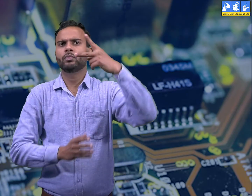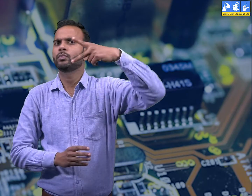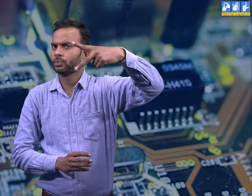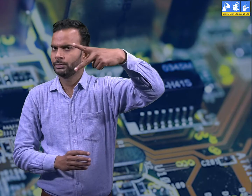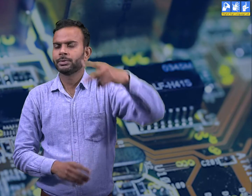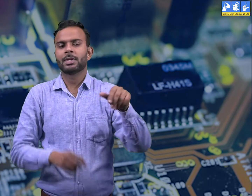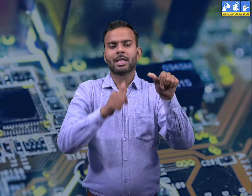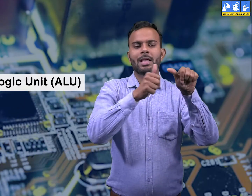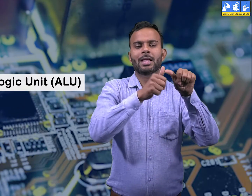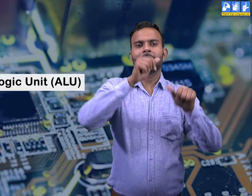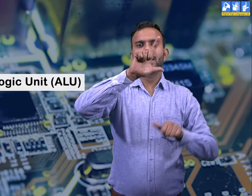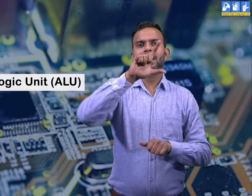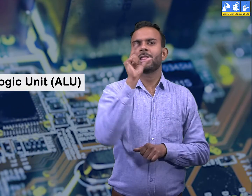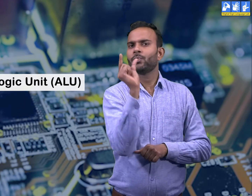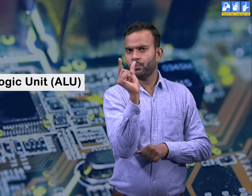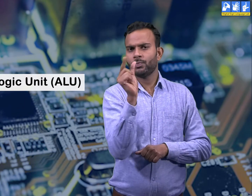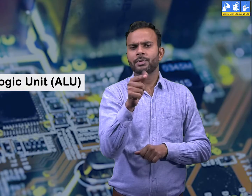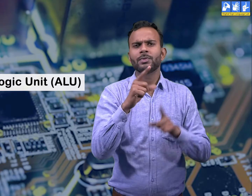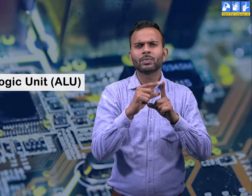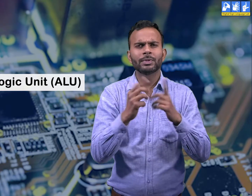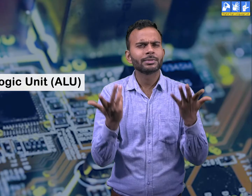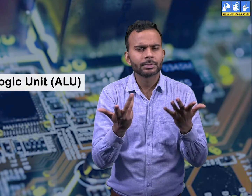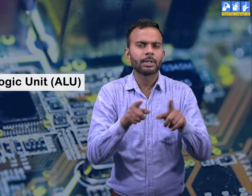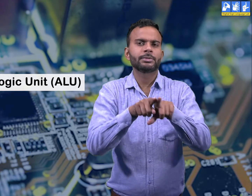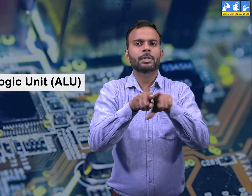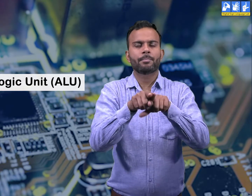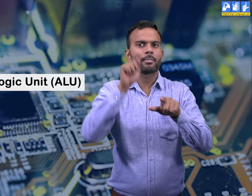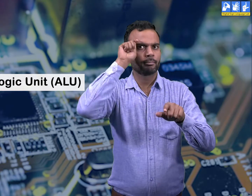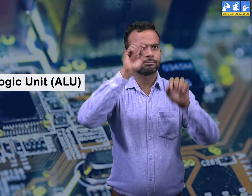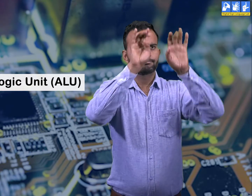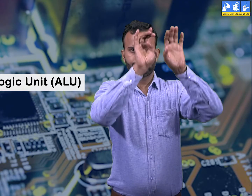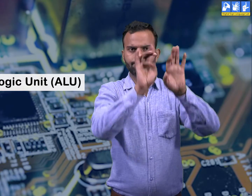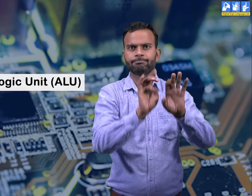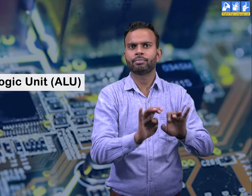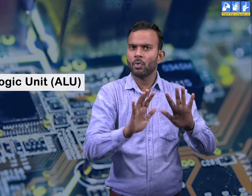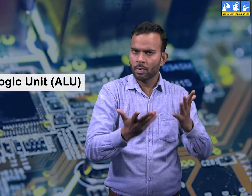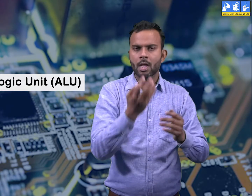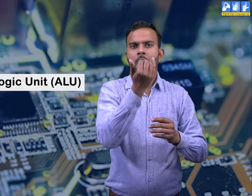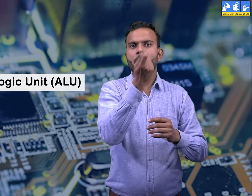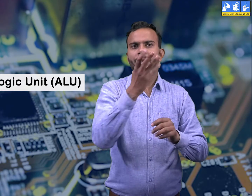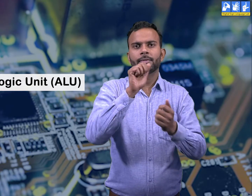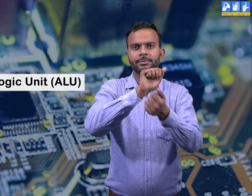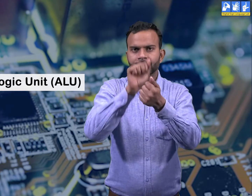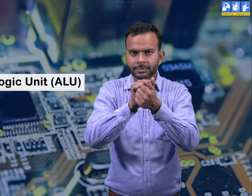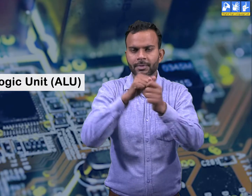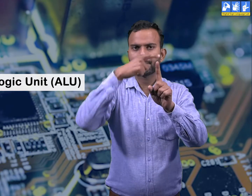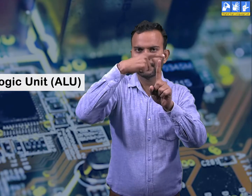Arithmetic logic unit i.e. ALU which does